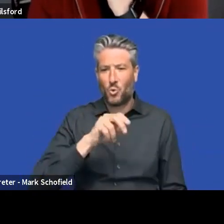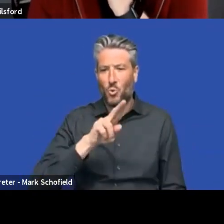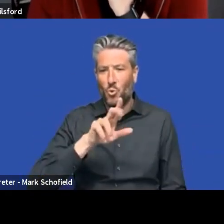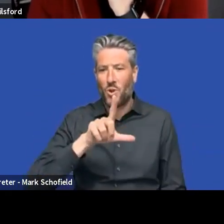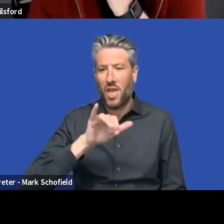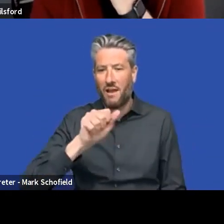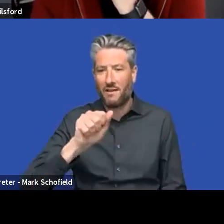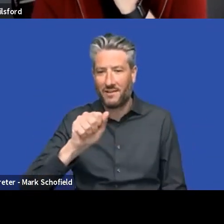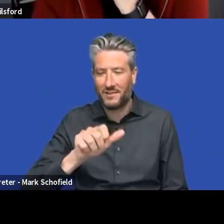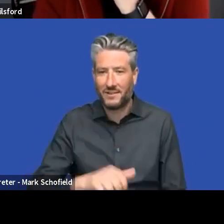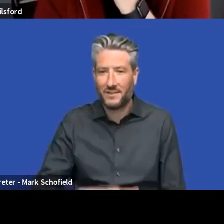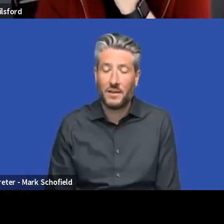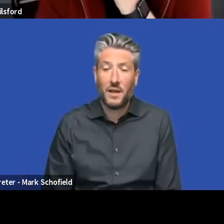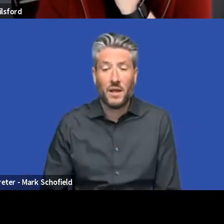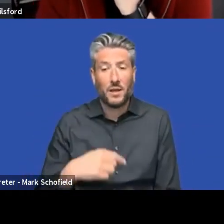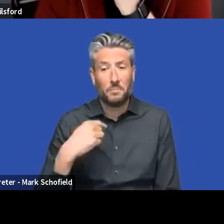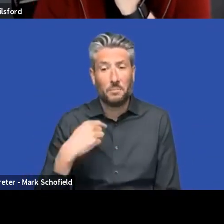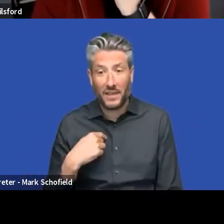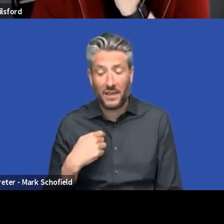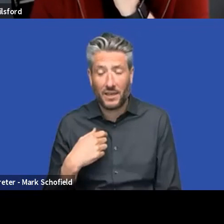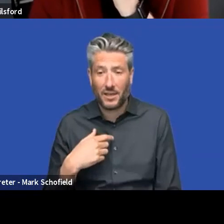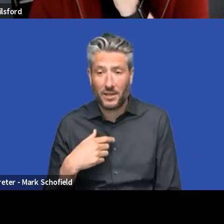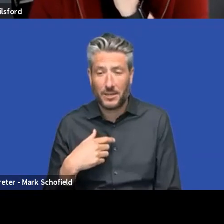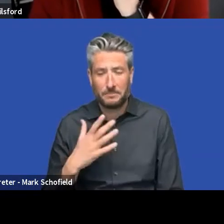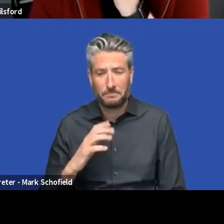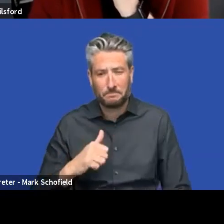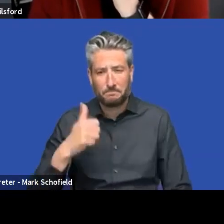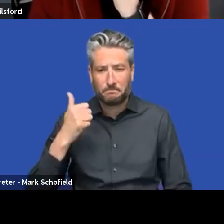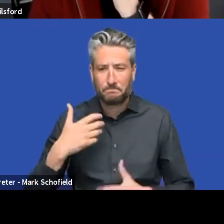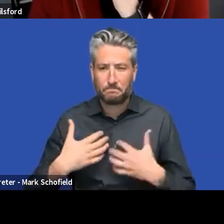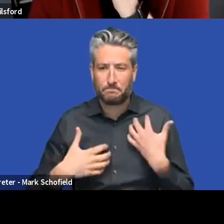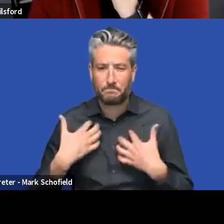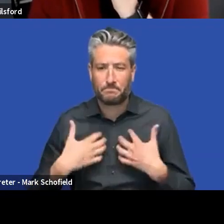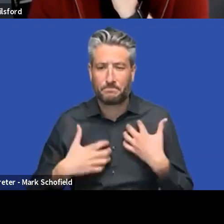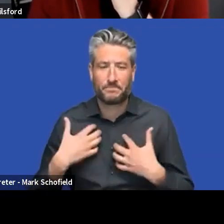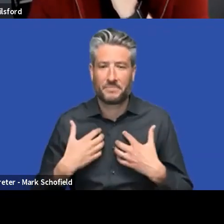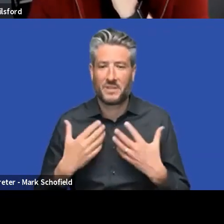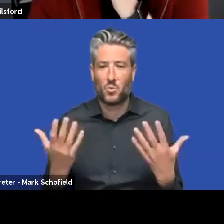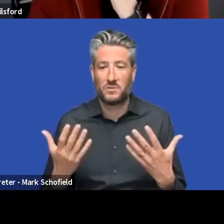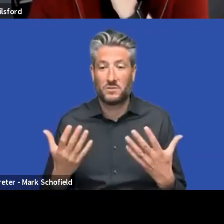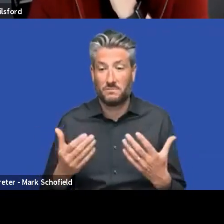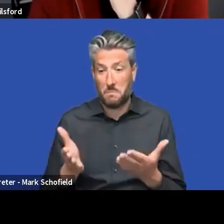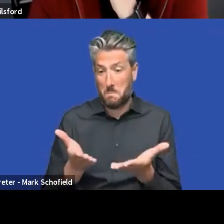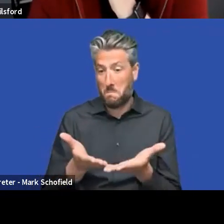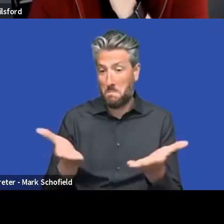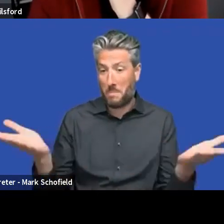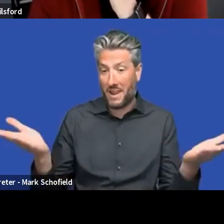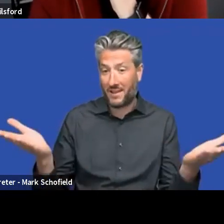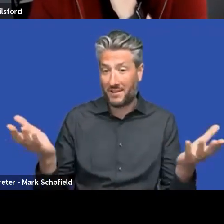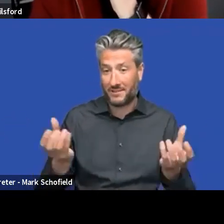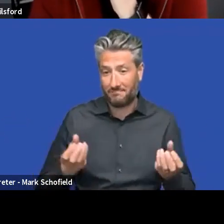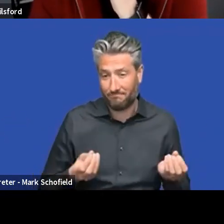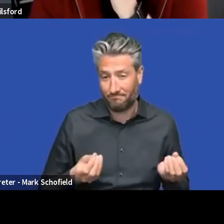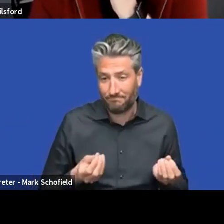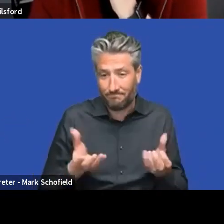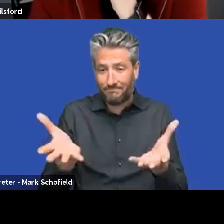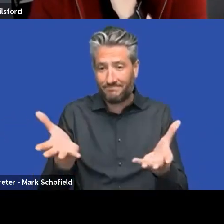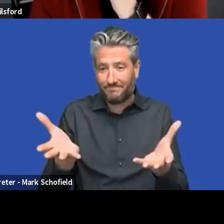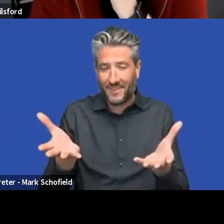I'm, I'm most excited about just getting out to the public. Cause that's my first serious project. So